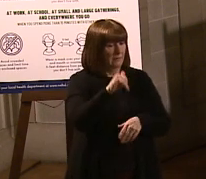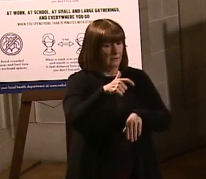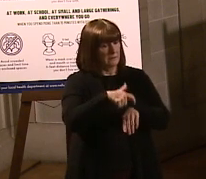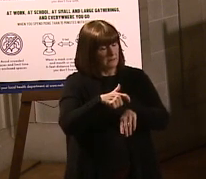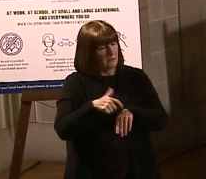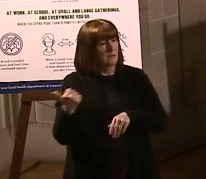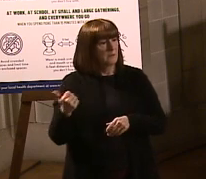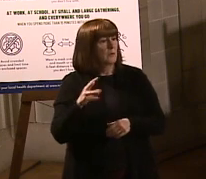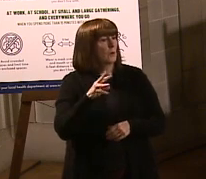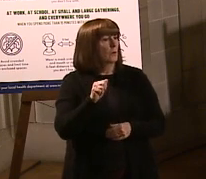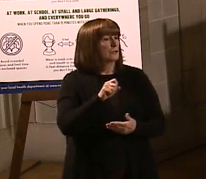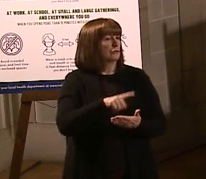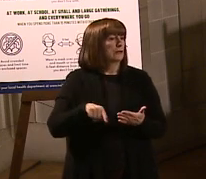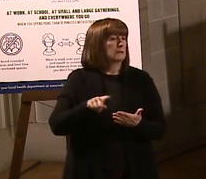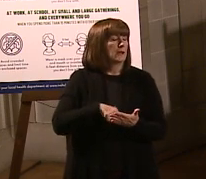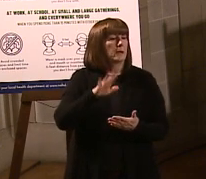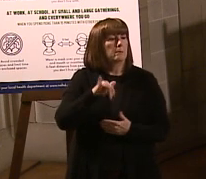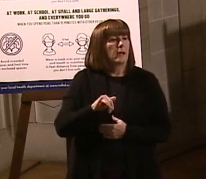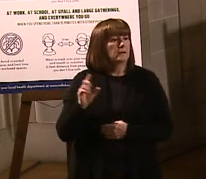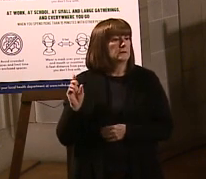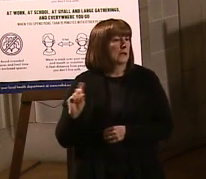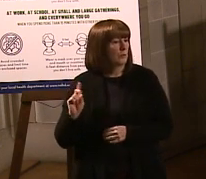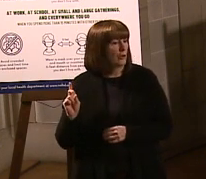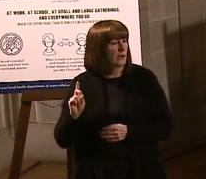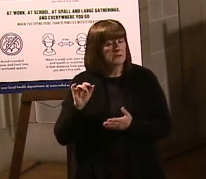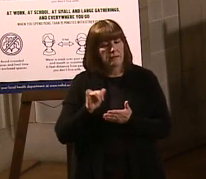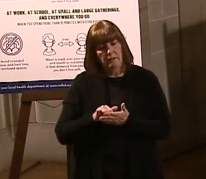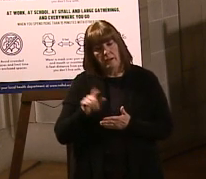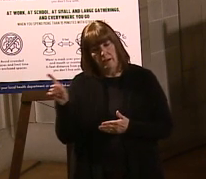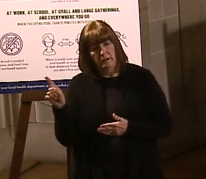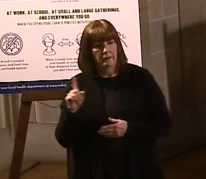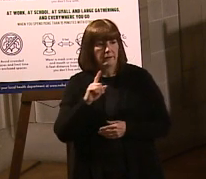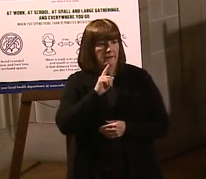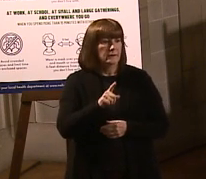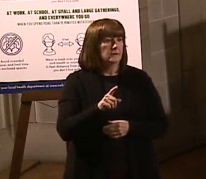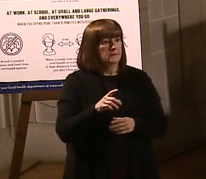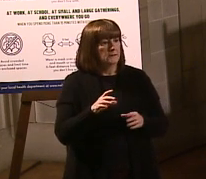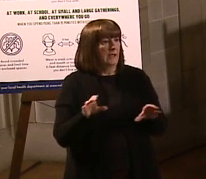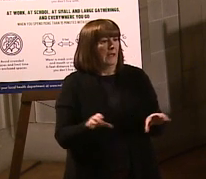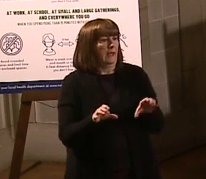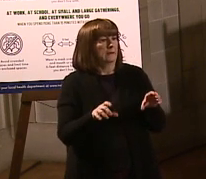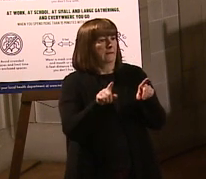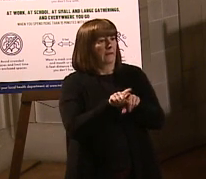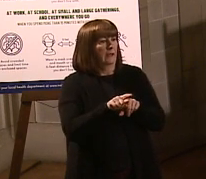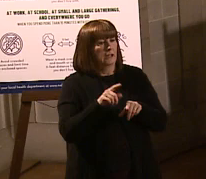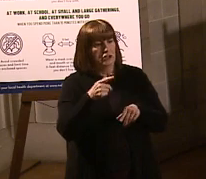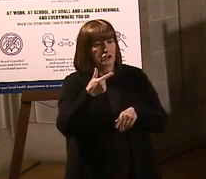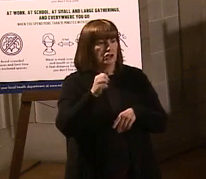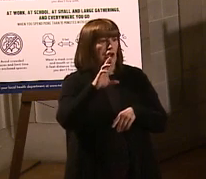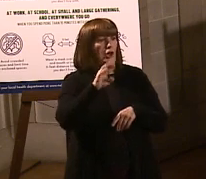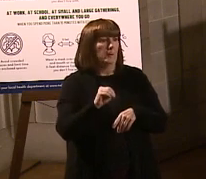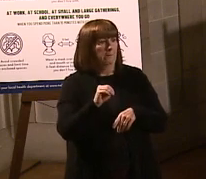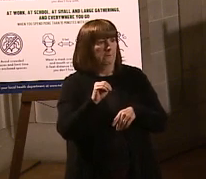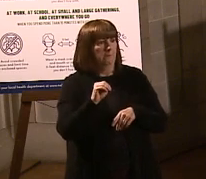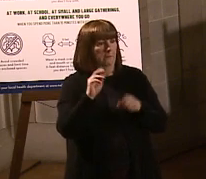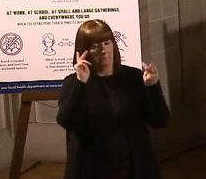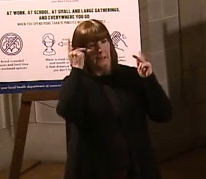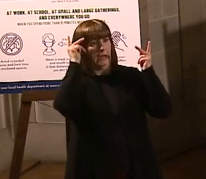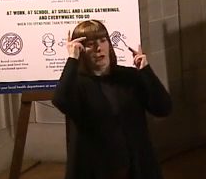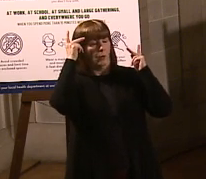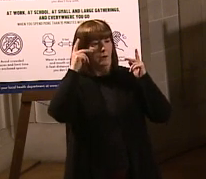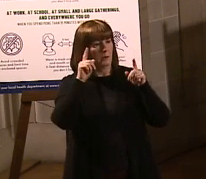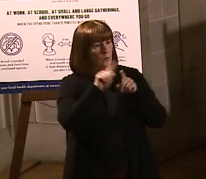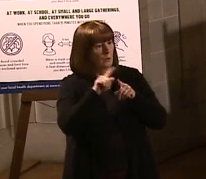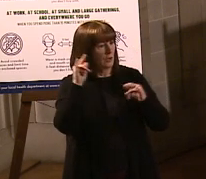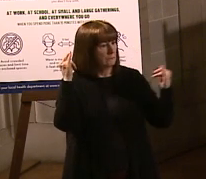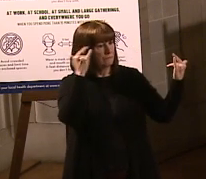criticized by the Democrats that he was being xenophobic by, you know, cutting off airlines from other countries where they had